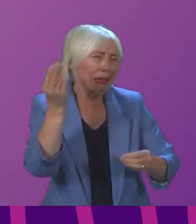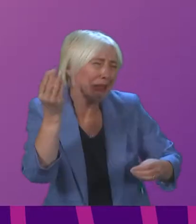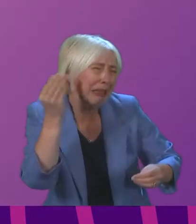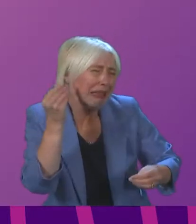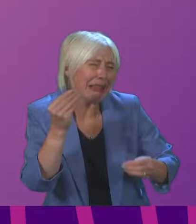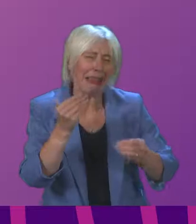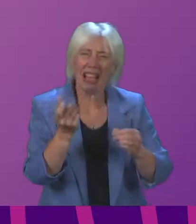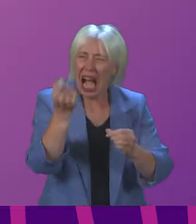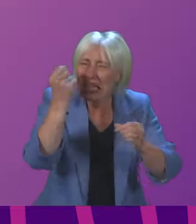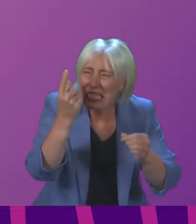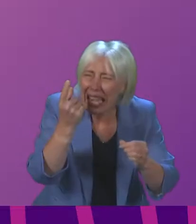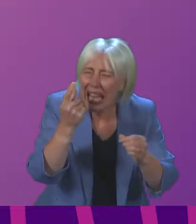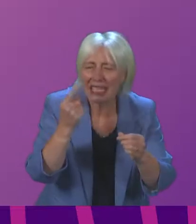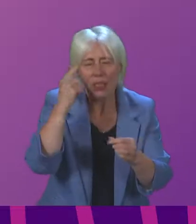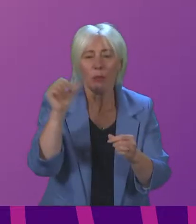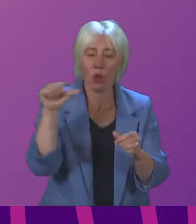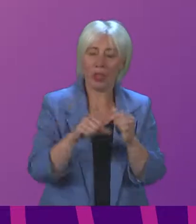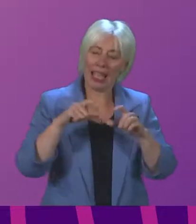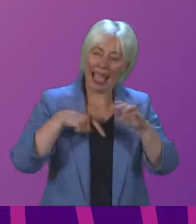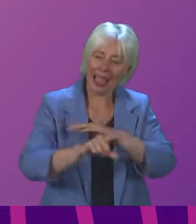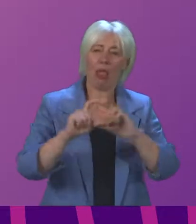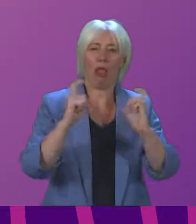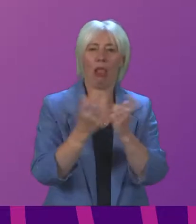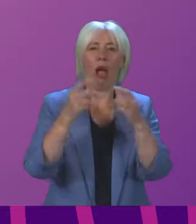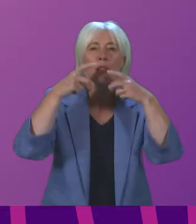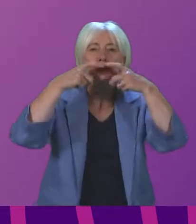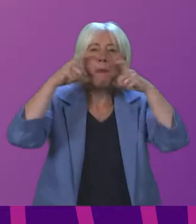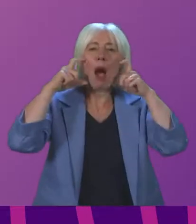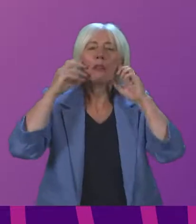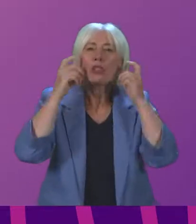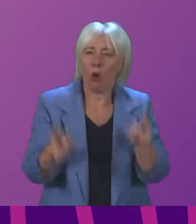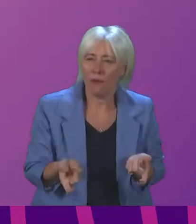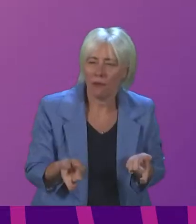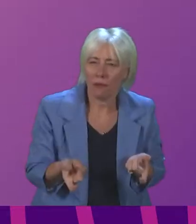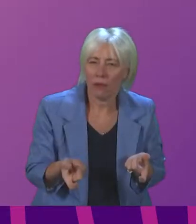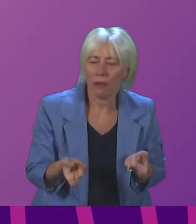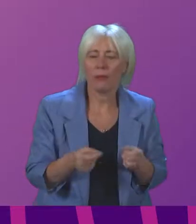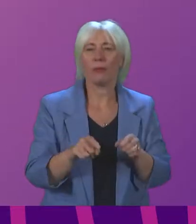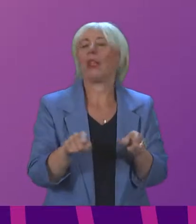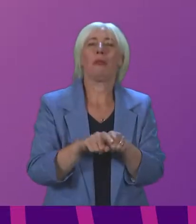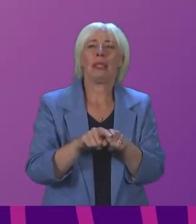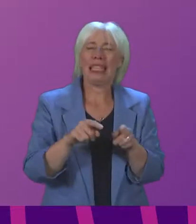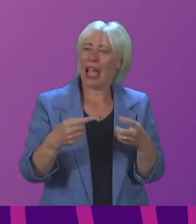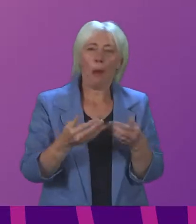and thought masks should be removed in classrooms. We heard of the challenges of achieving an appropriate balance between heating